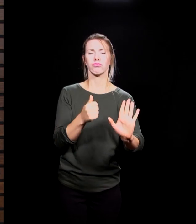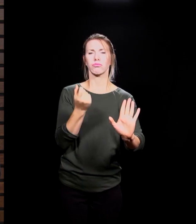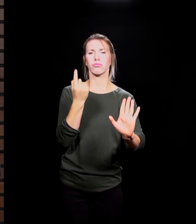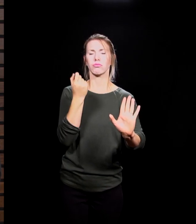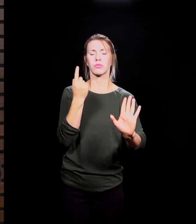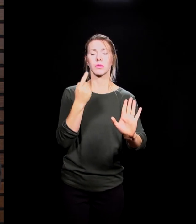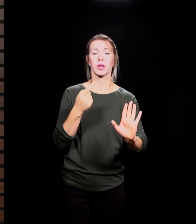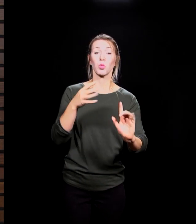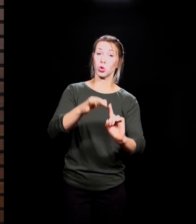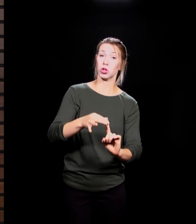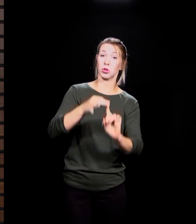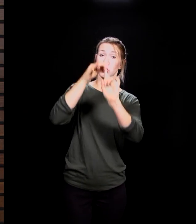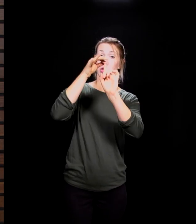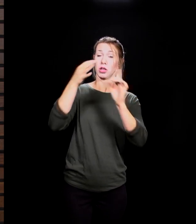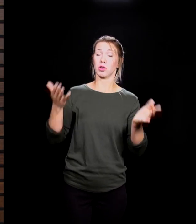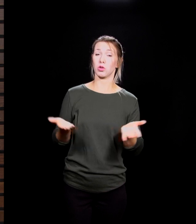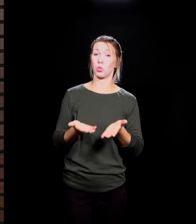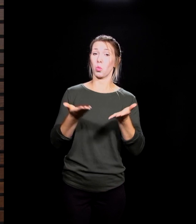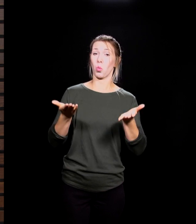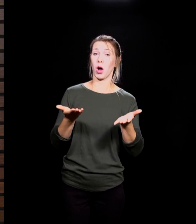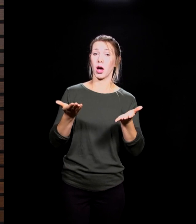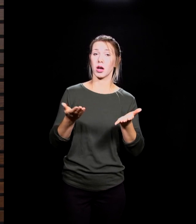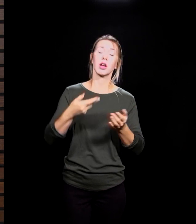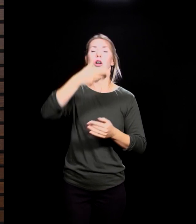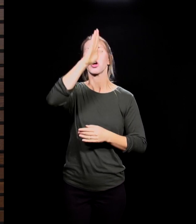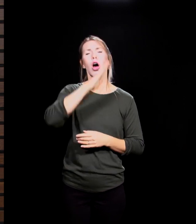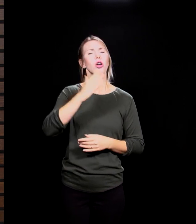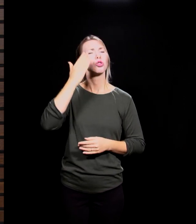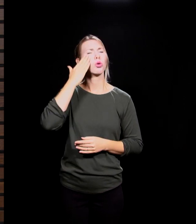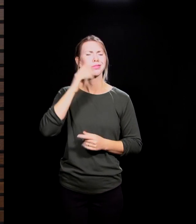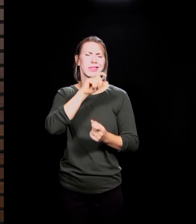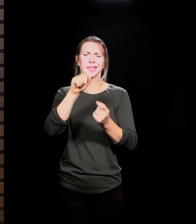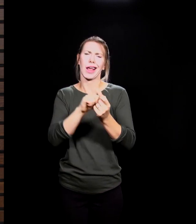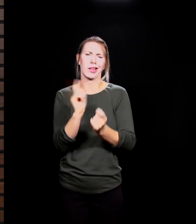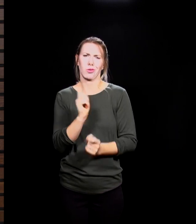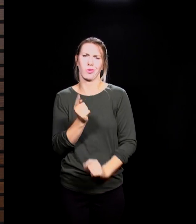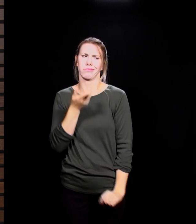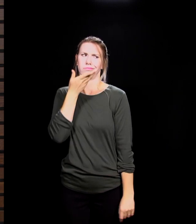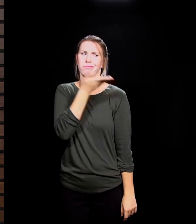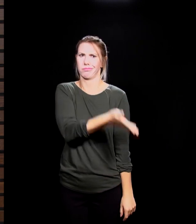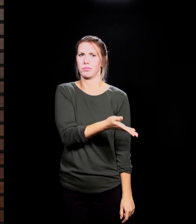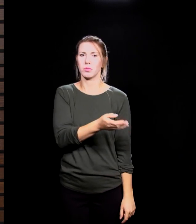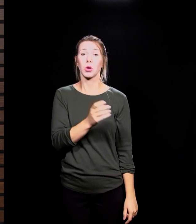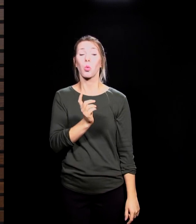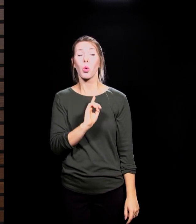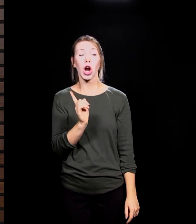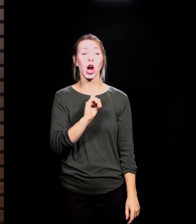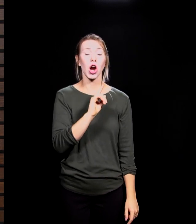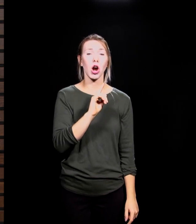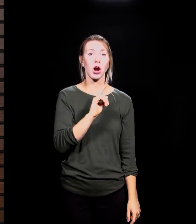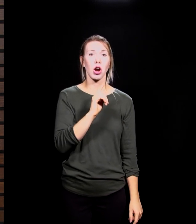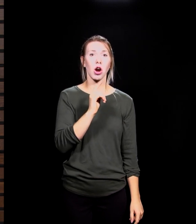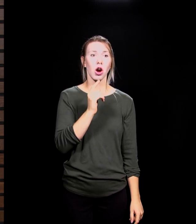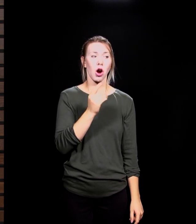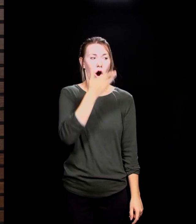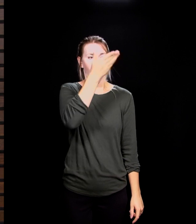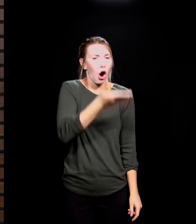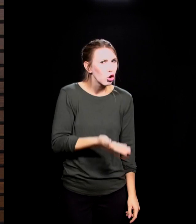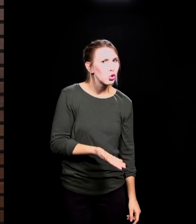unique here is that as God knows exactly where they are, He asks the question, where are you? And for the first time since the beginning